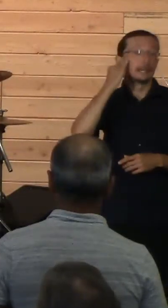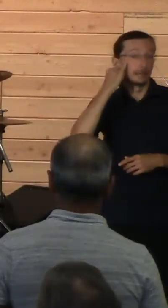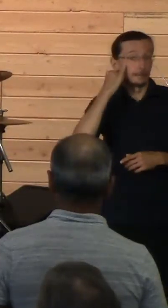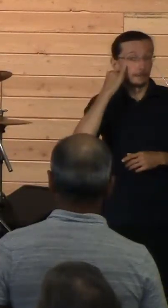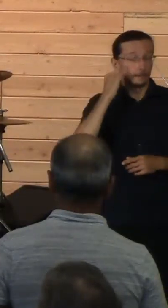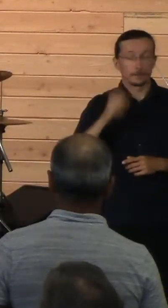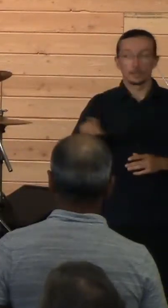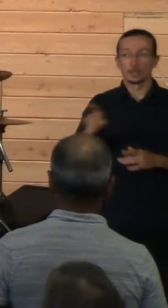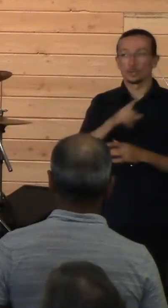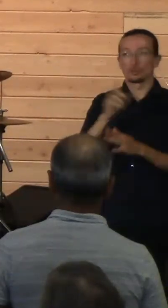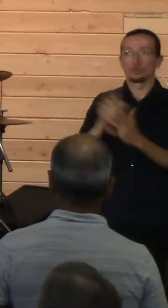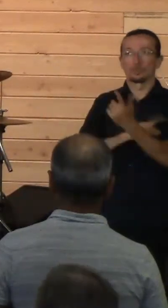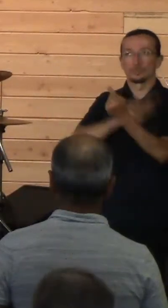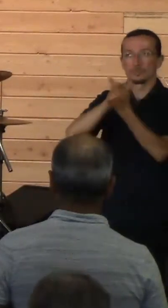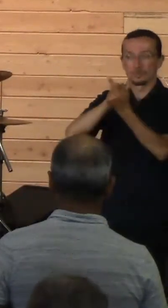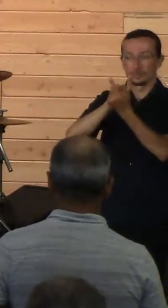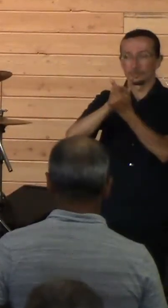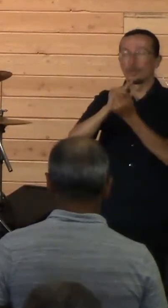So let's pray together.